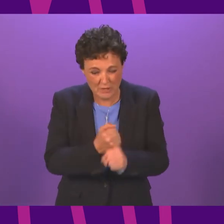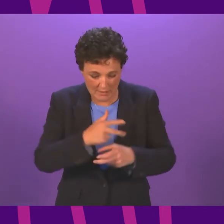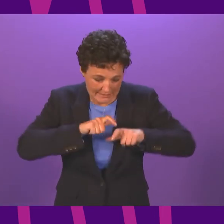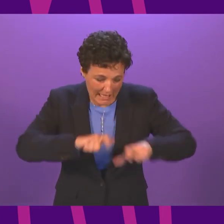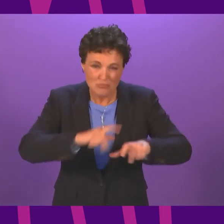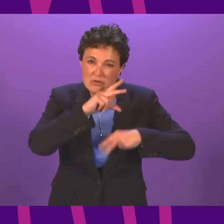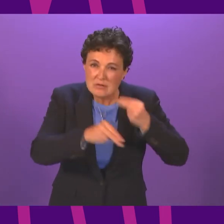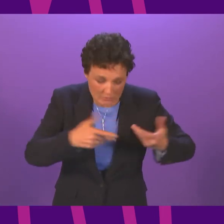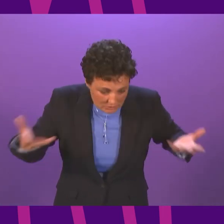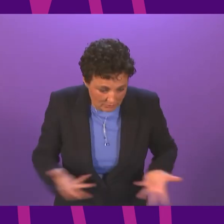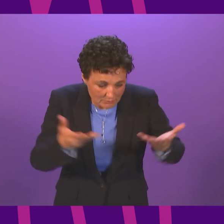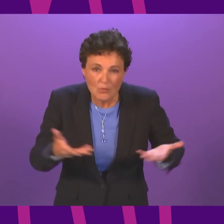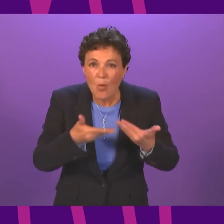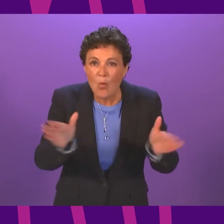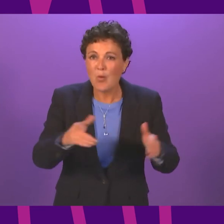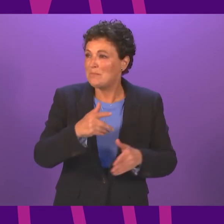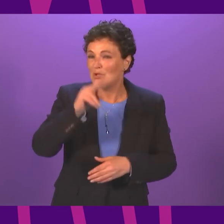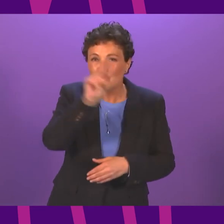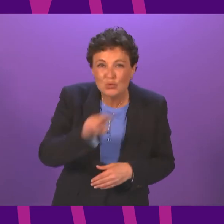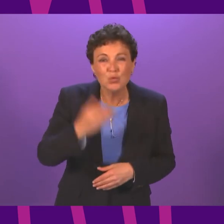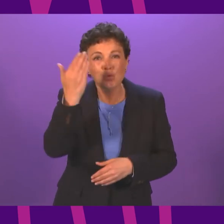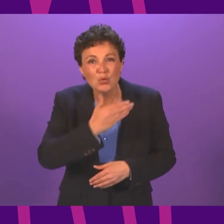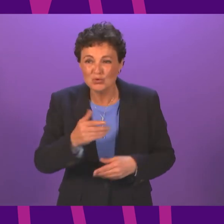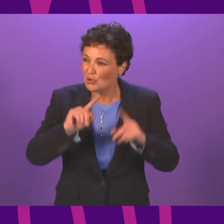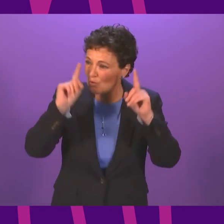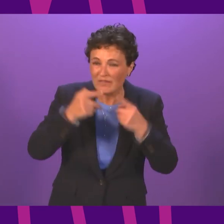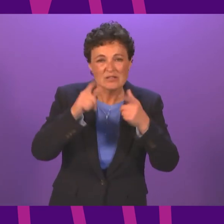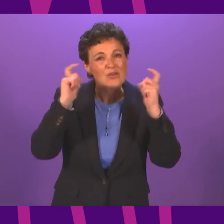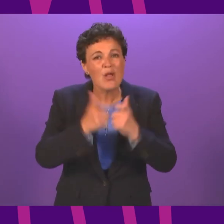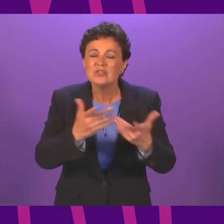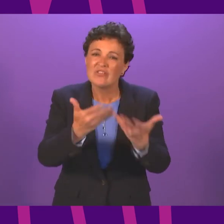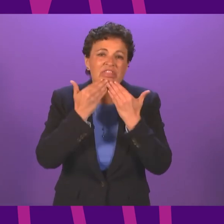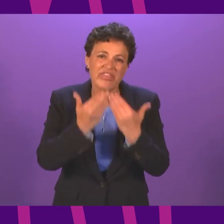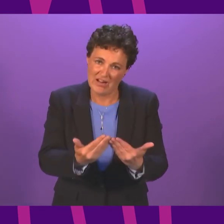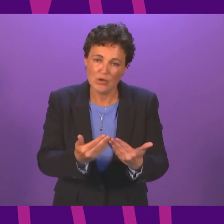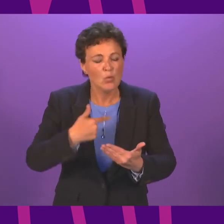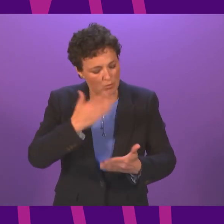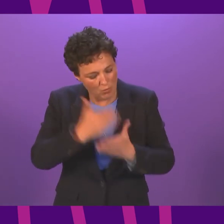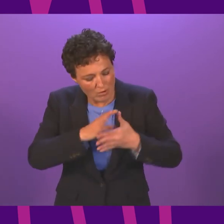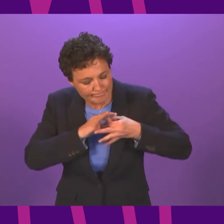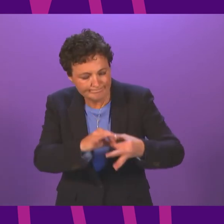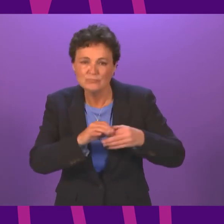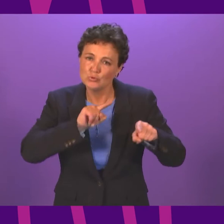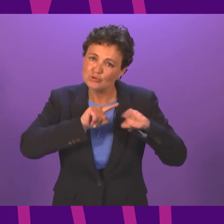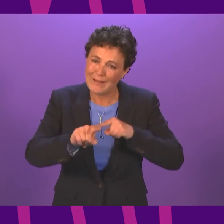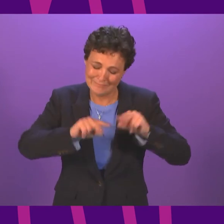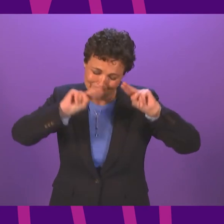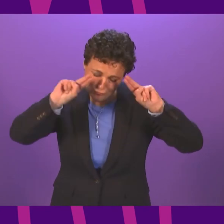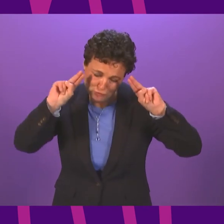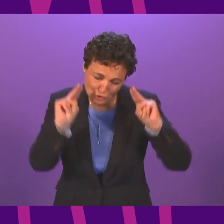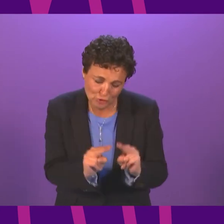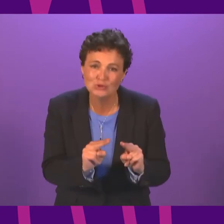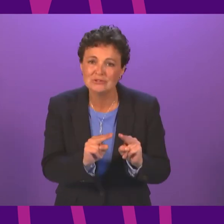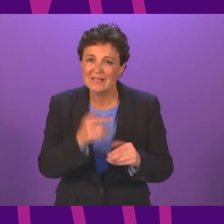colleges and universities going in such difficult circumstances. We will be working to do everything possible to minimise any further